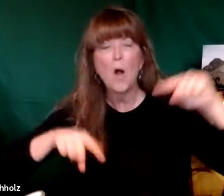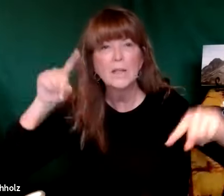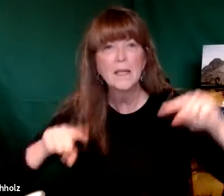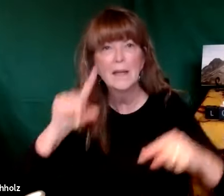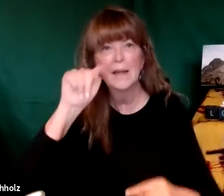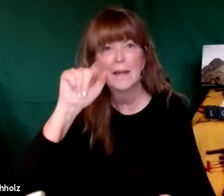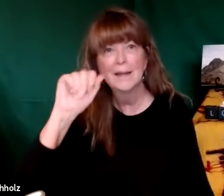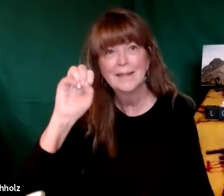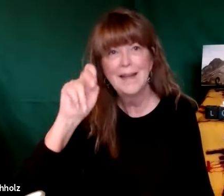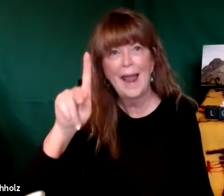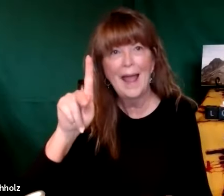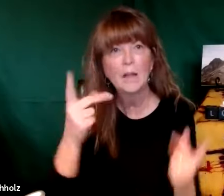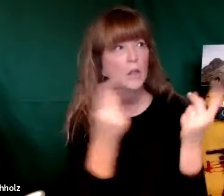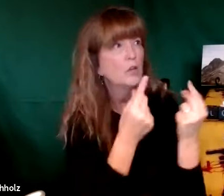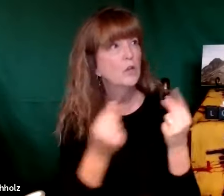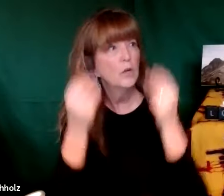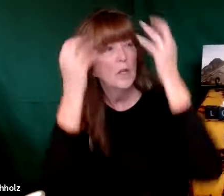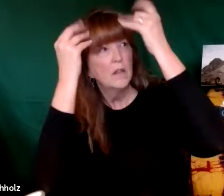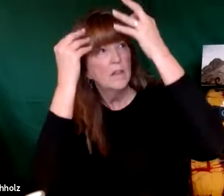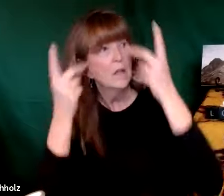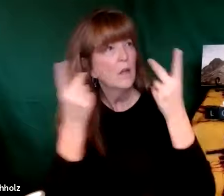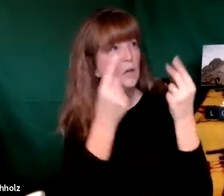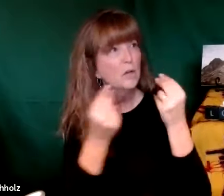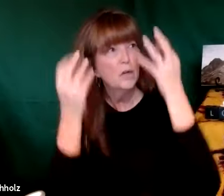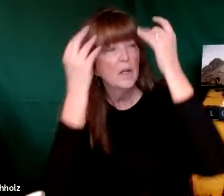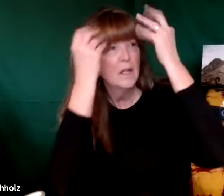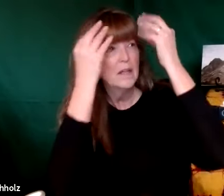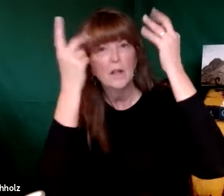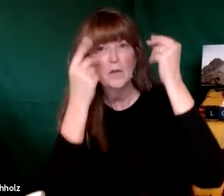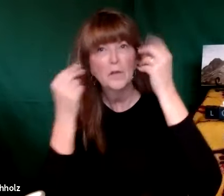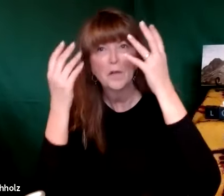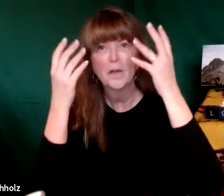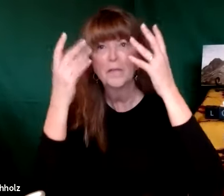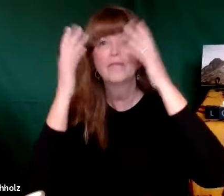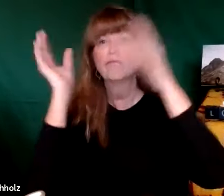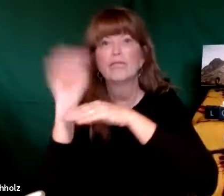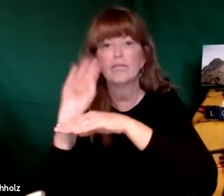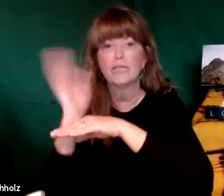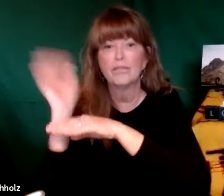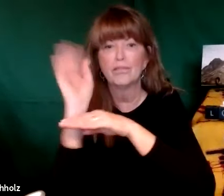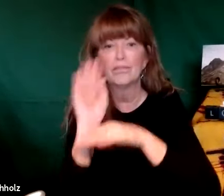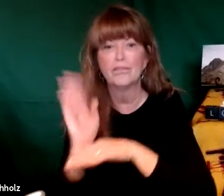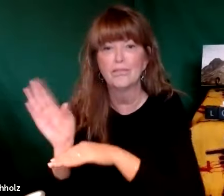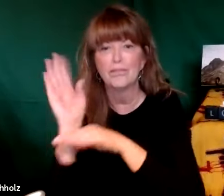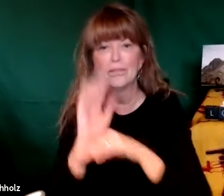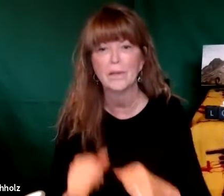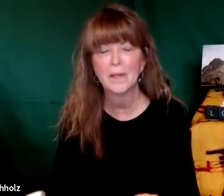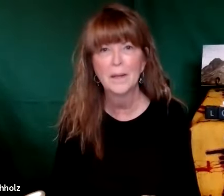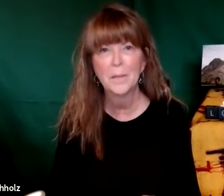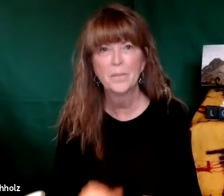and we God knows we need help so we have so many tasks that preoccupy our minds we